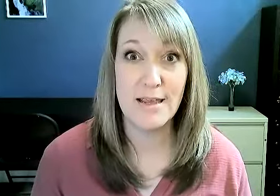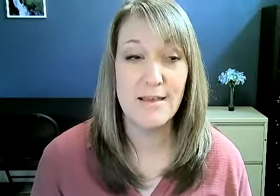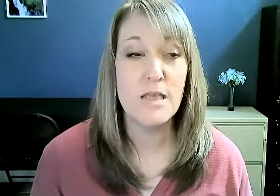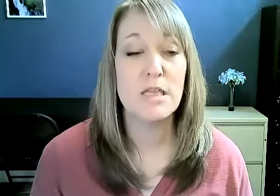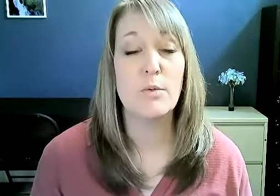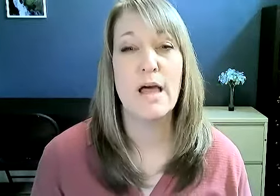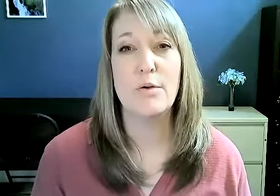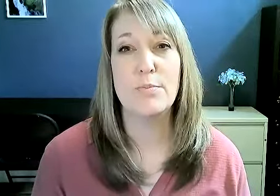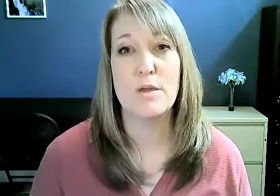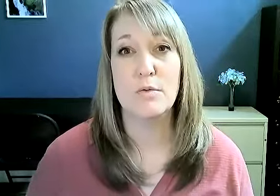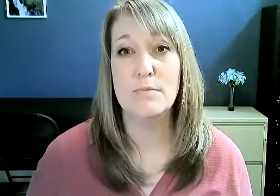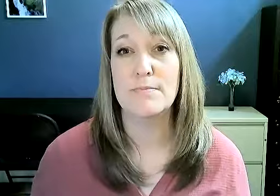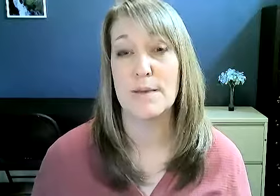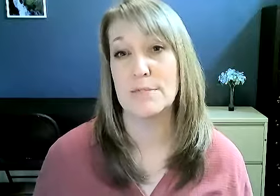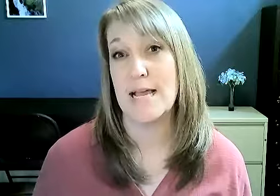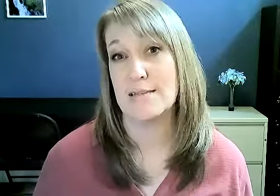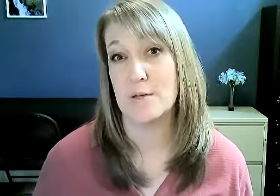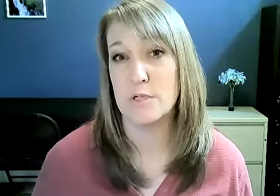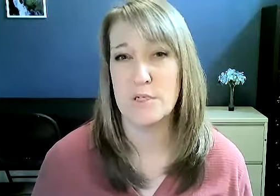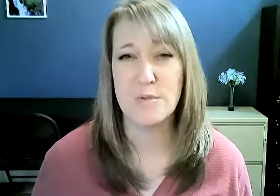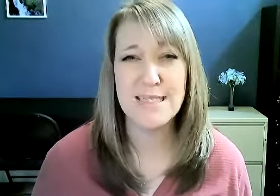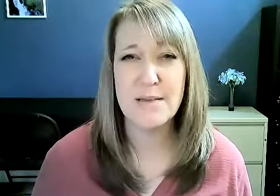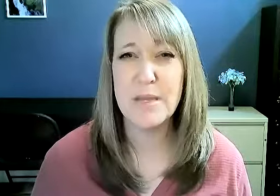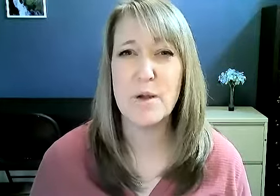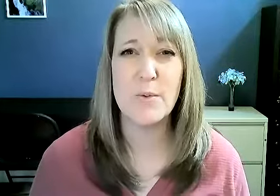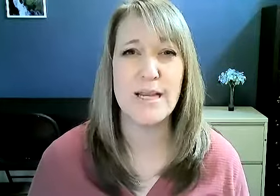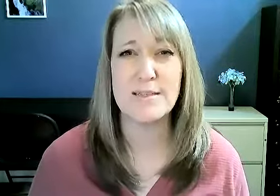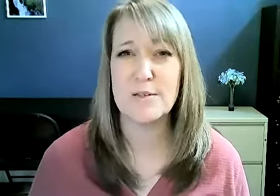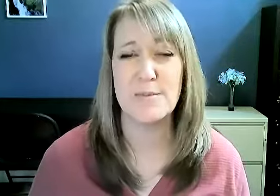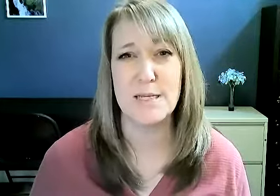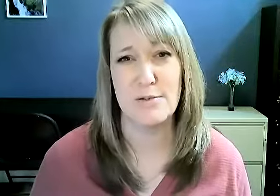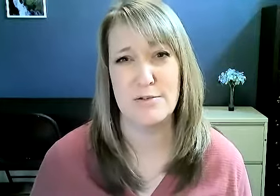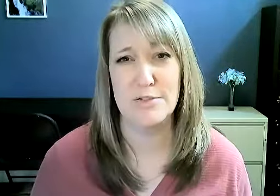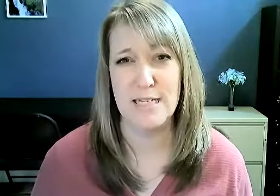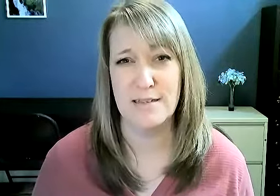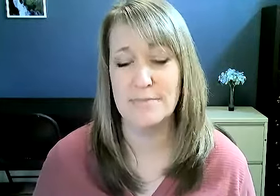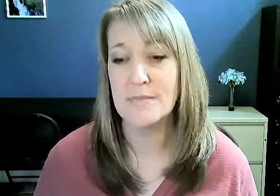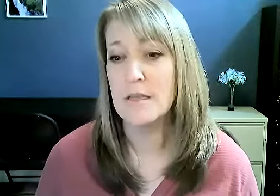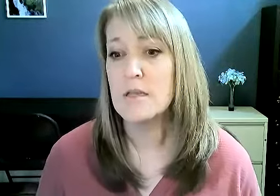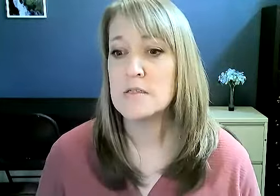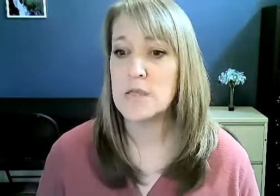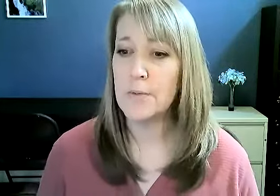that will help you be able to ask a question. What does that mean? Oh, wait, excuse me. I don't understand that. So